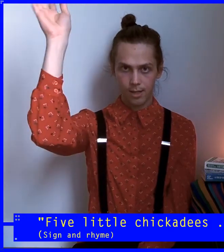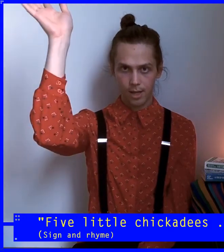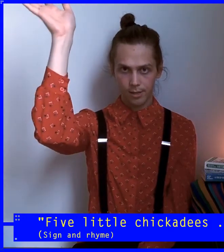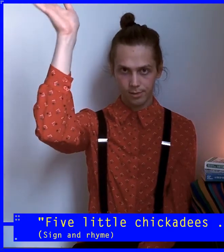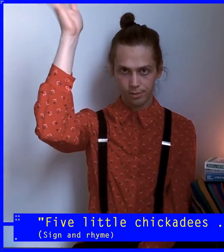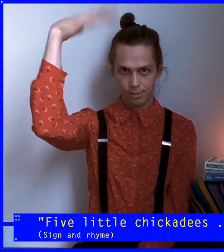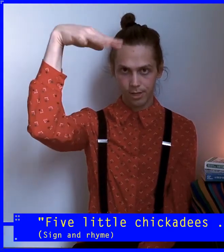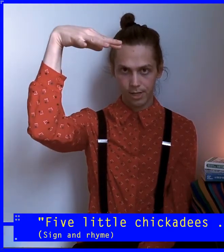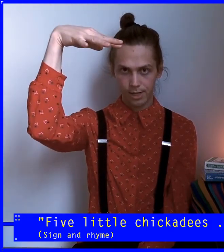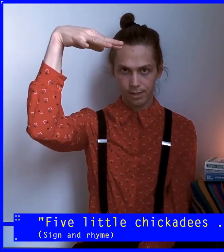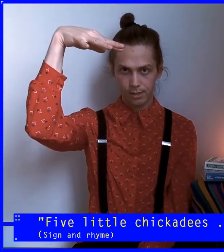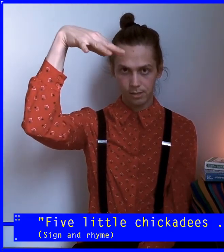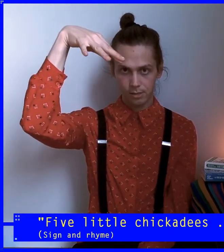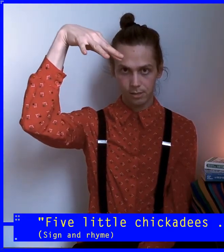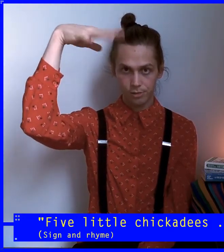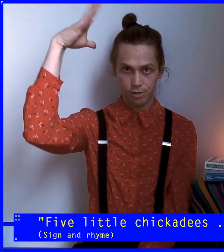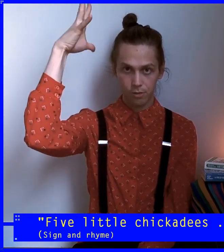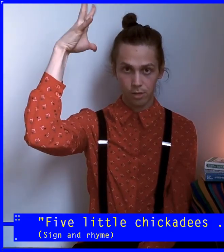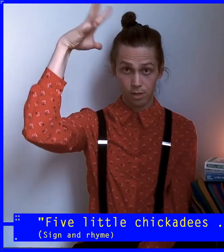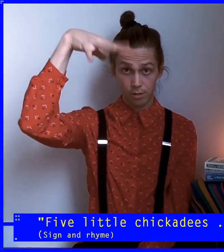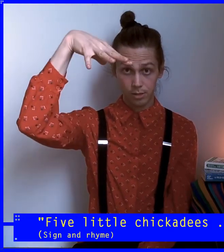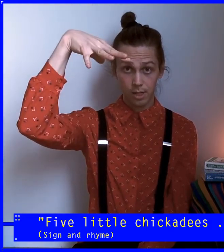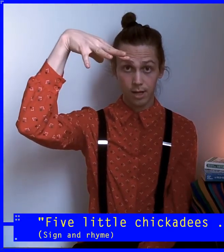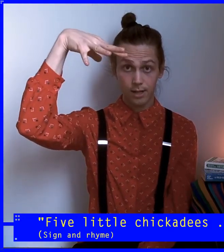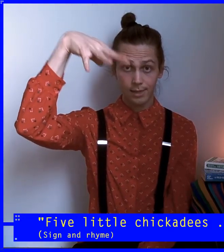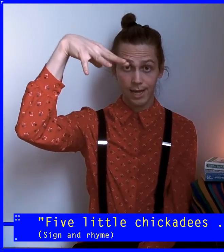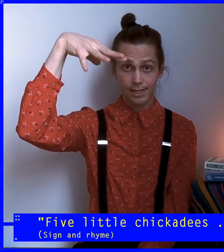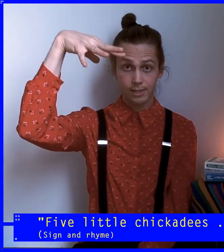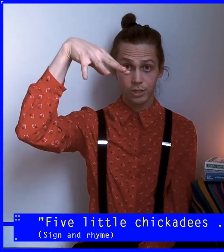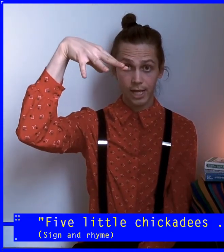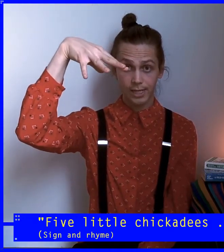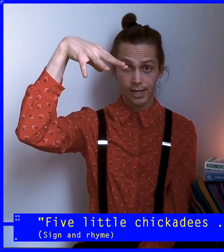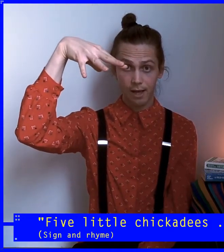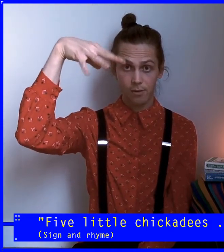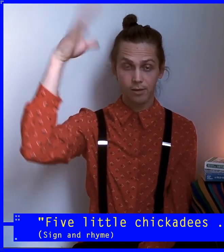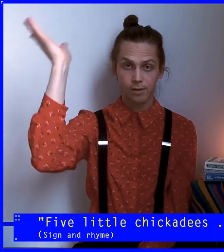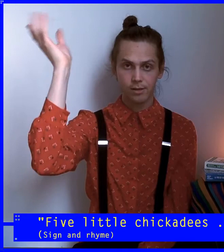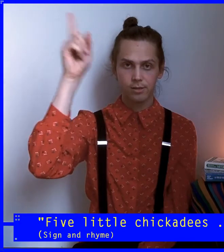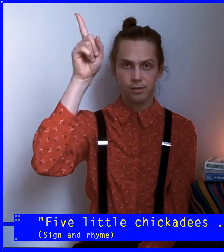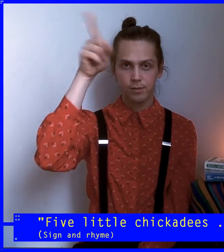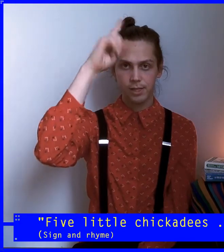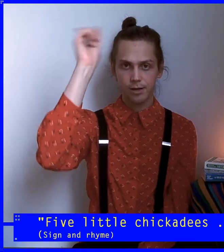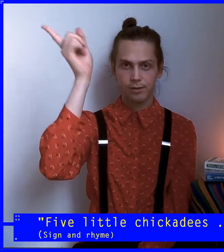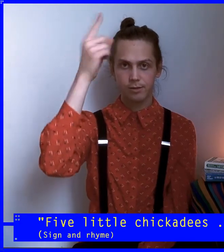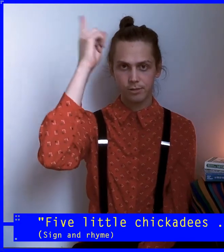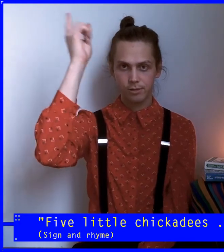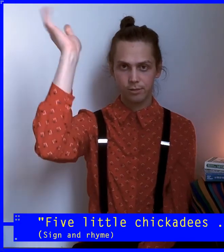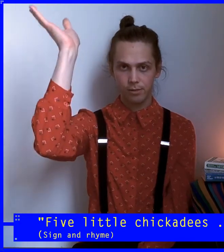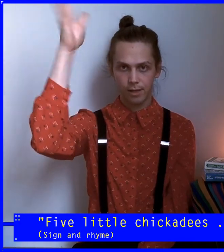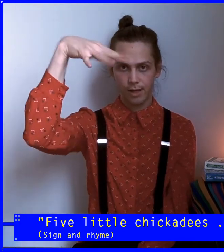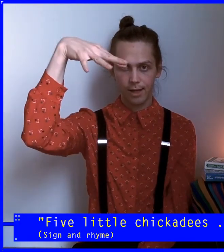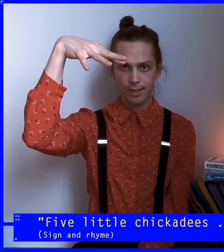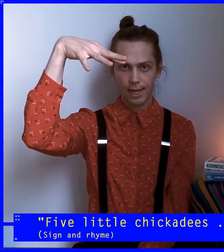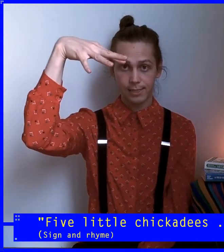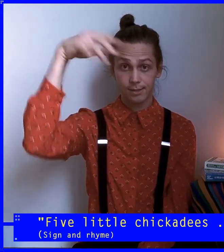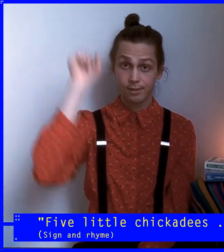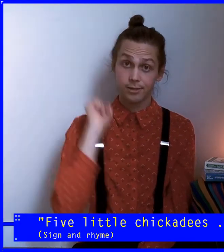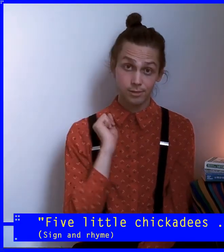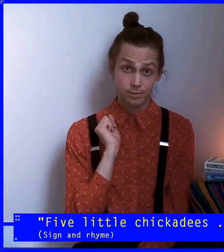then turn your hand like this. Show the sun light shining down. So there. Circle and light. There's your